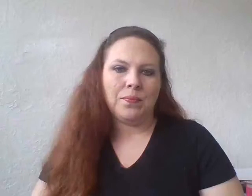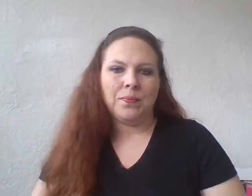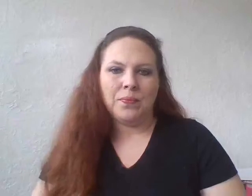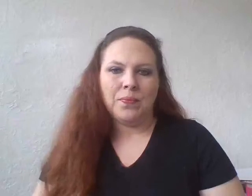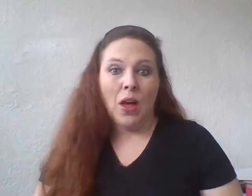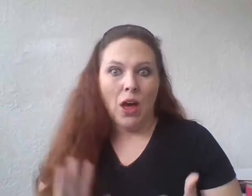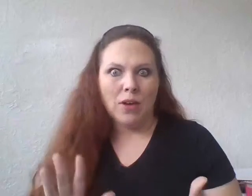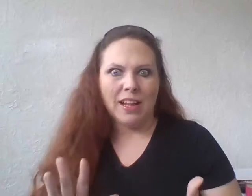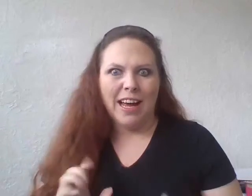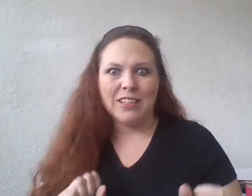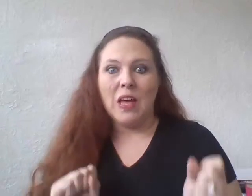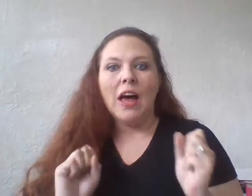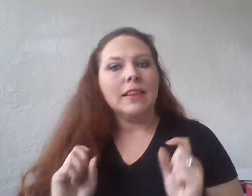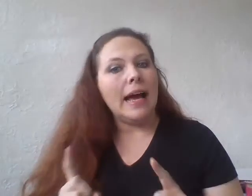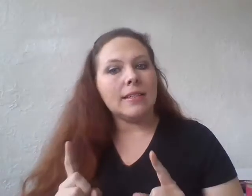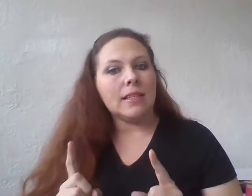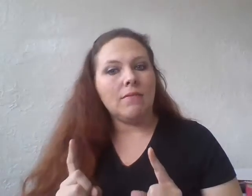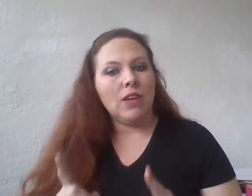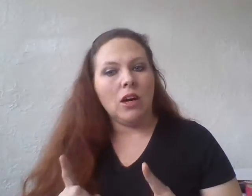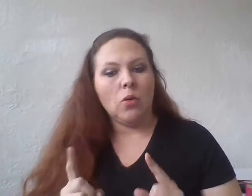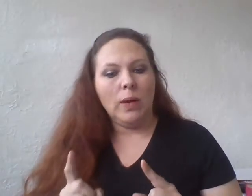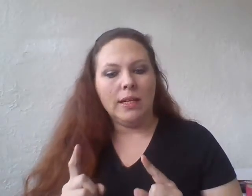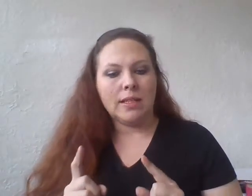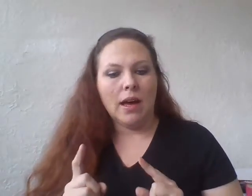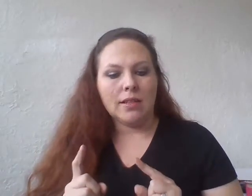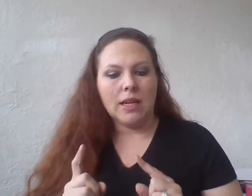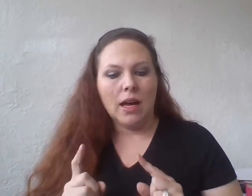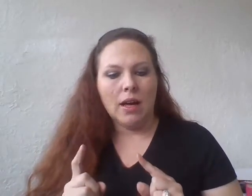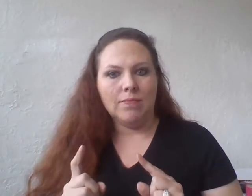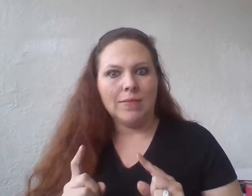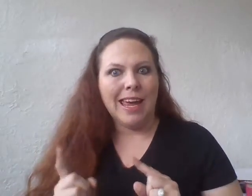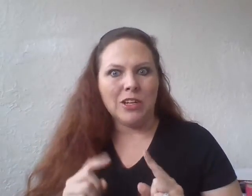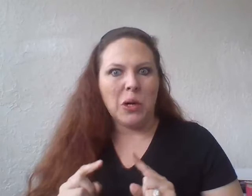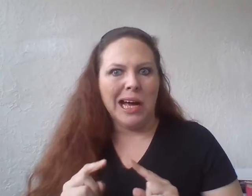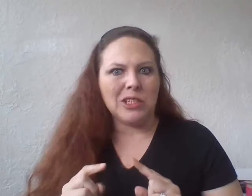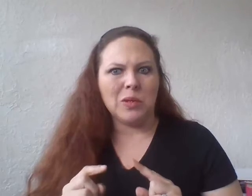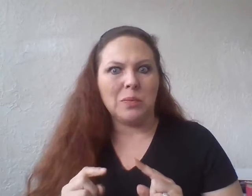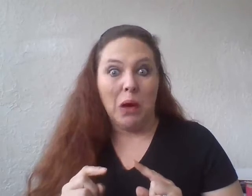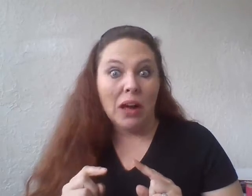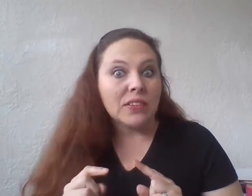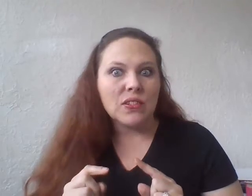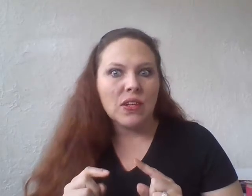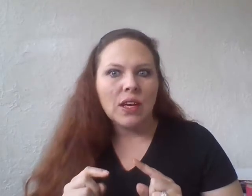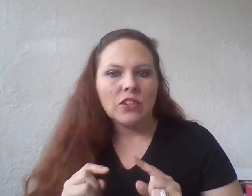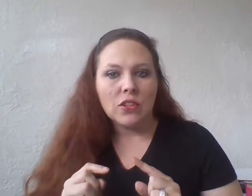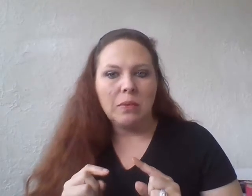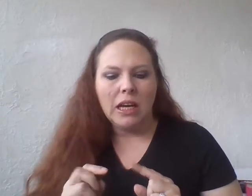All right, class. Last video, we discussed the Ken Kratz response to the media.